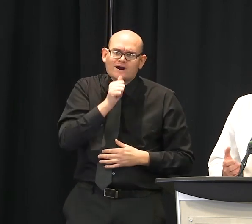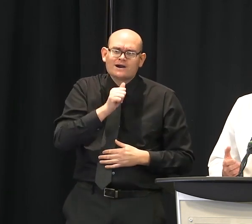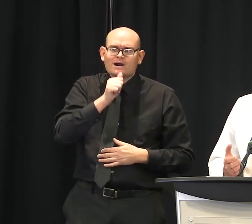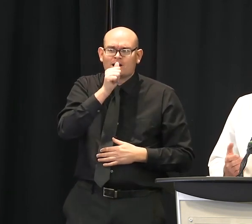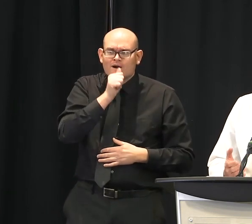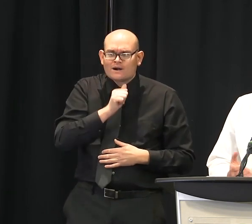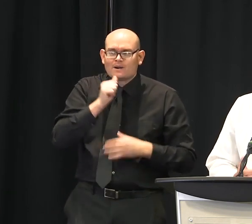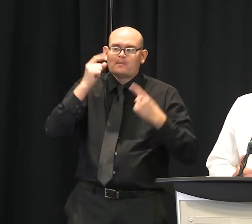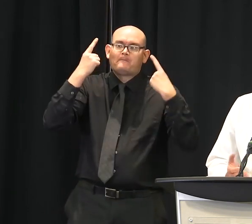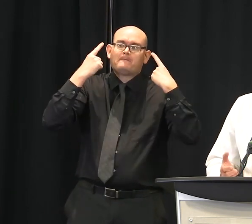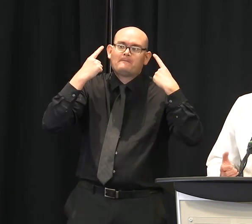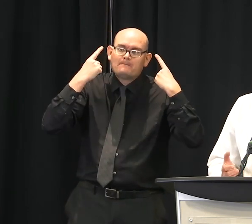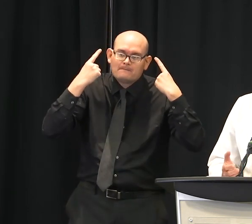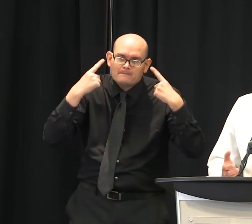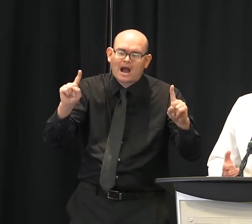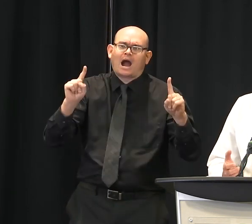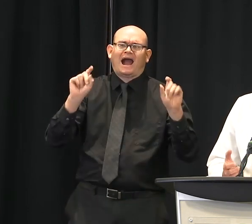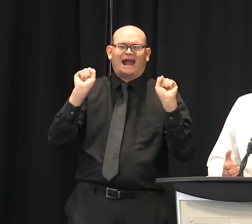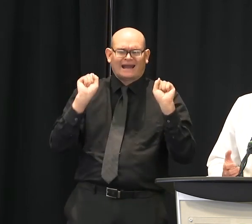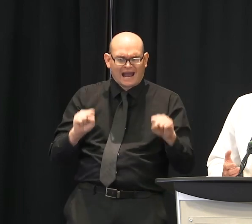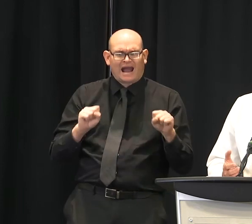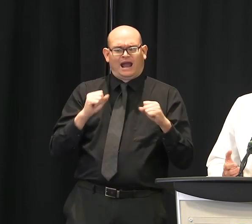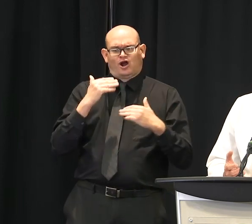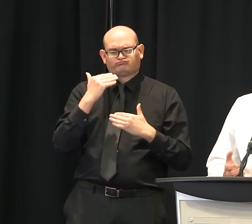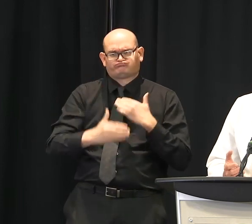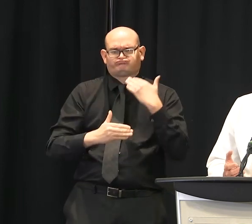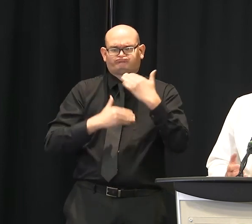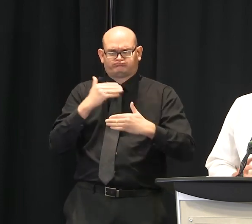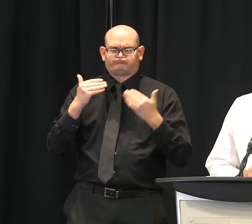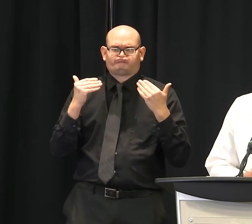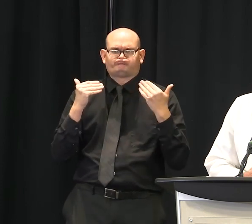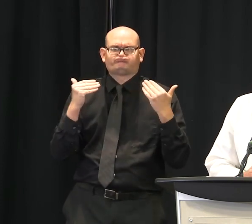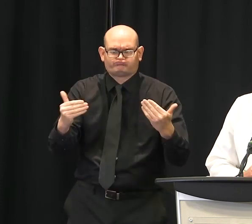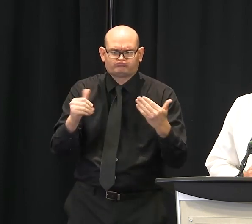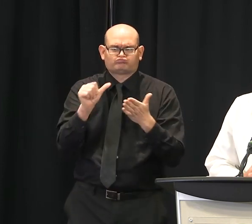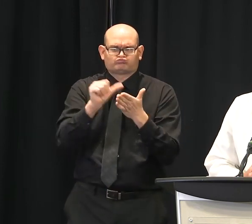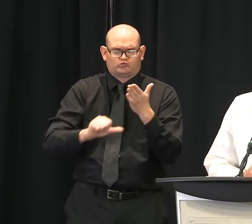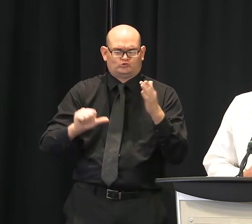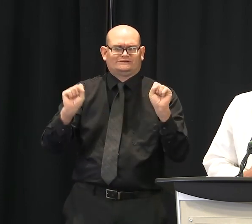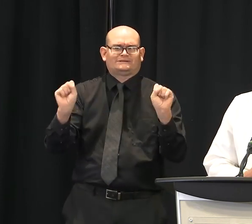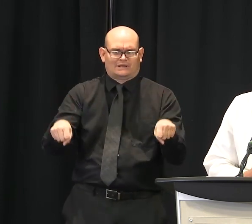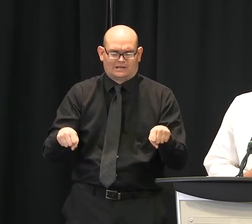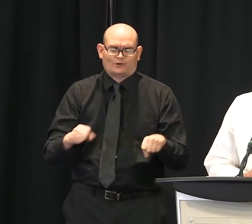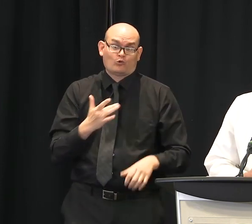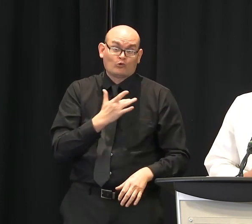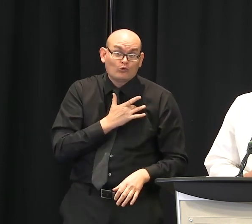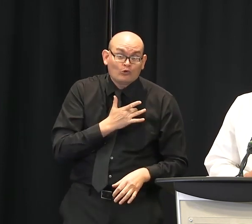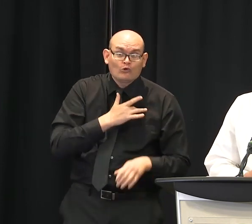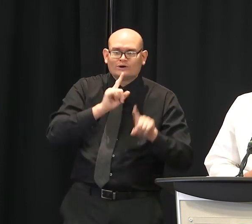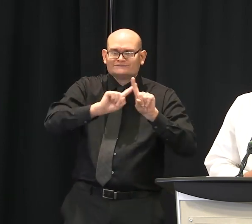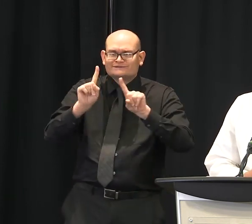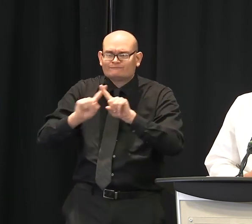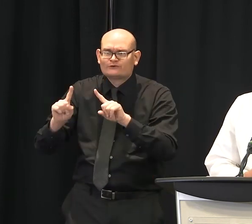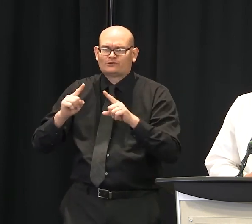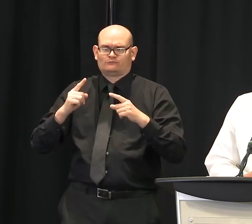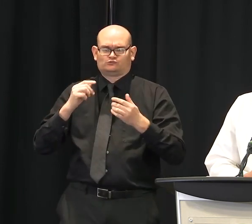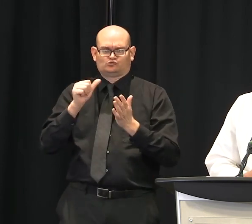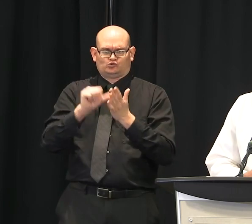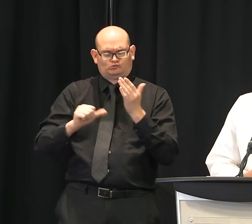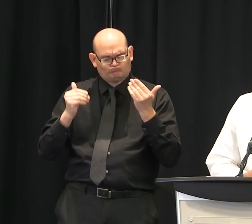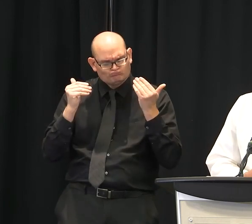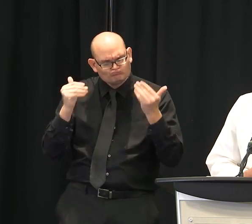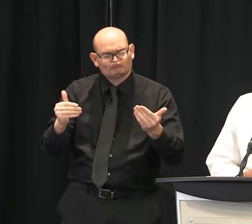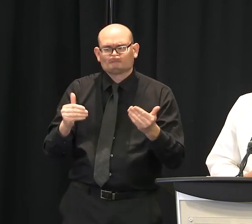through that backlog of cases and get those procedures completed. From the standpoint of testing, we